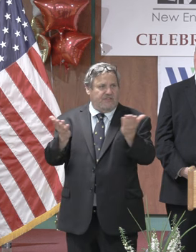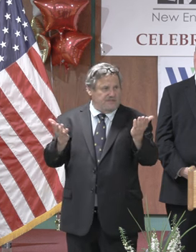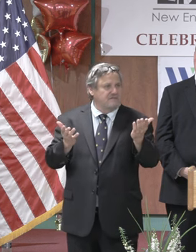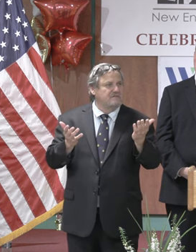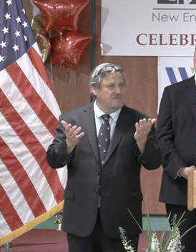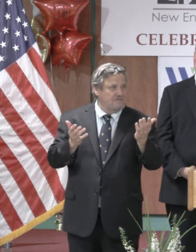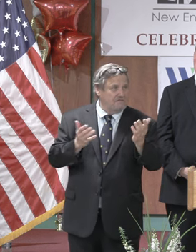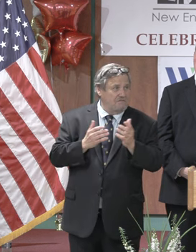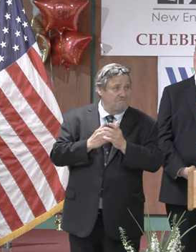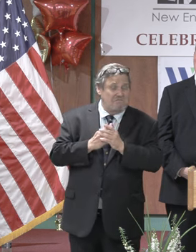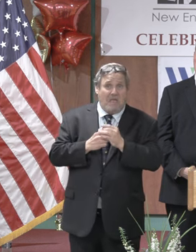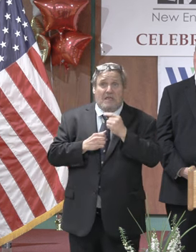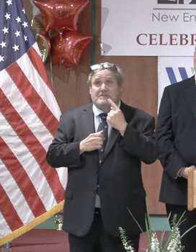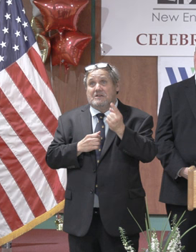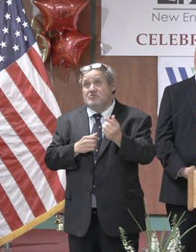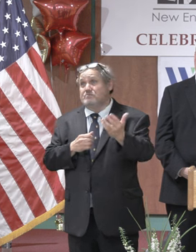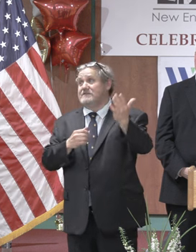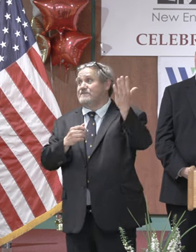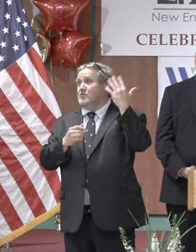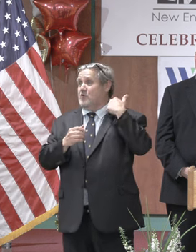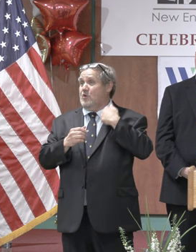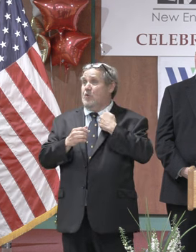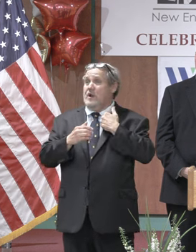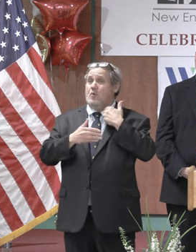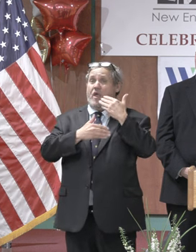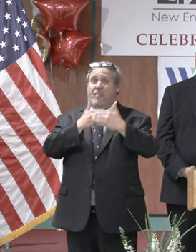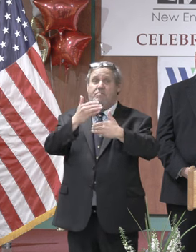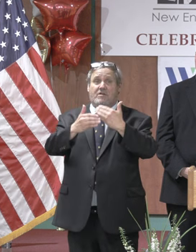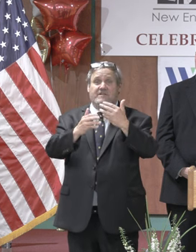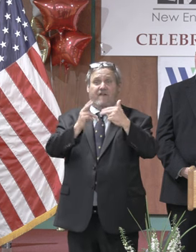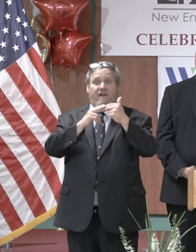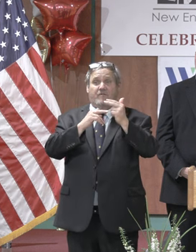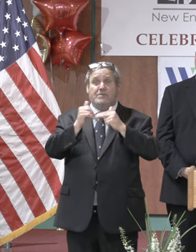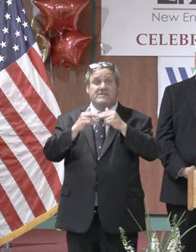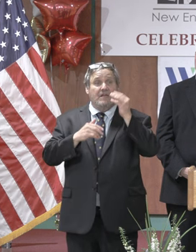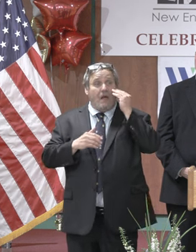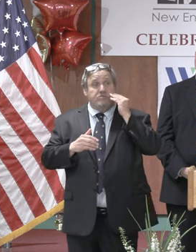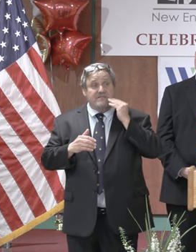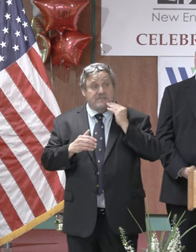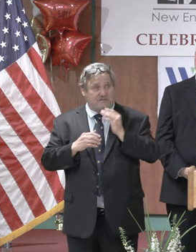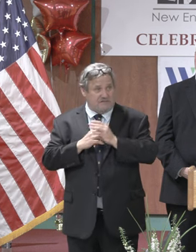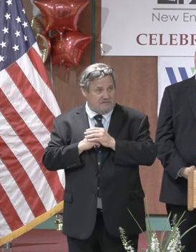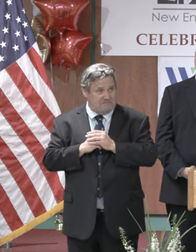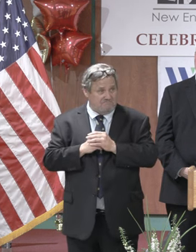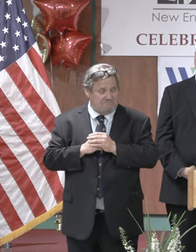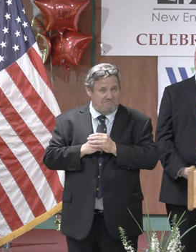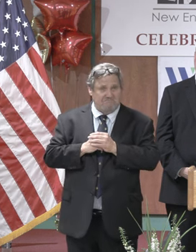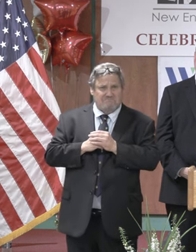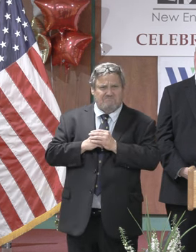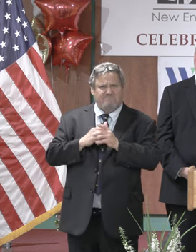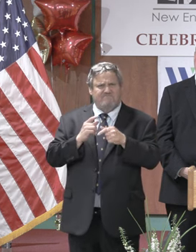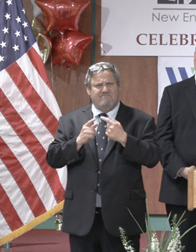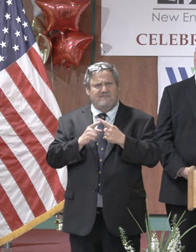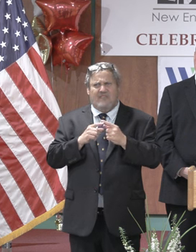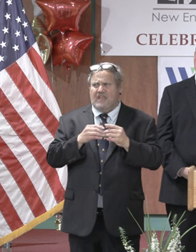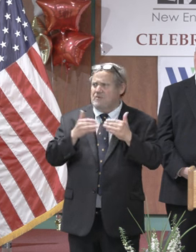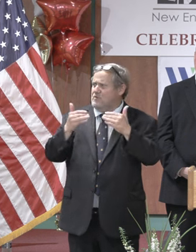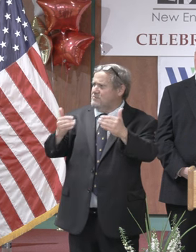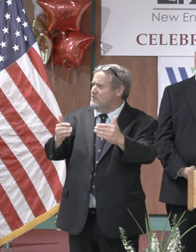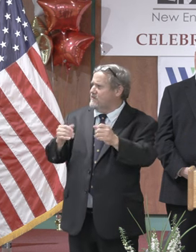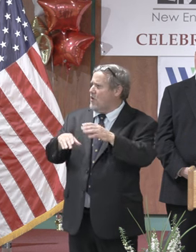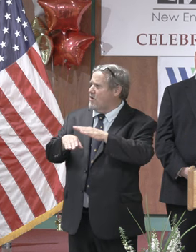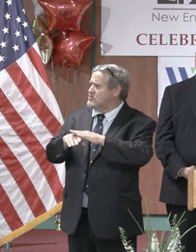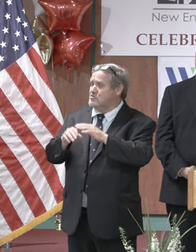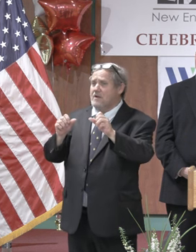as steve said we have made many attempts over the years we originally thought we might construct